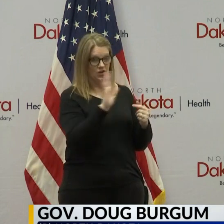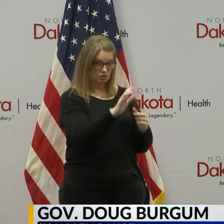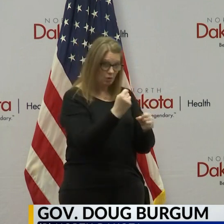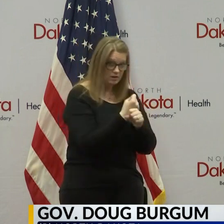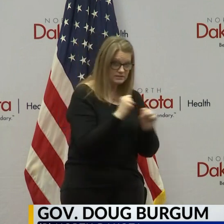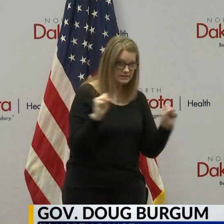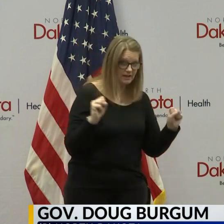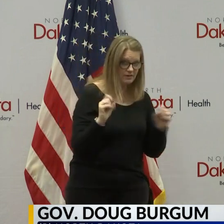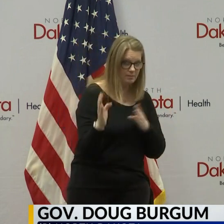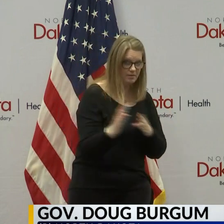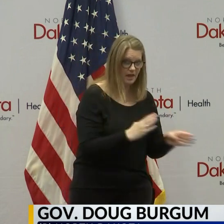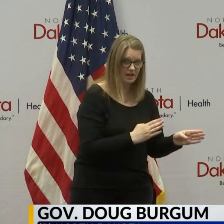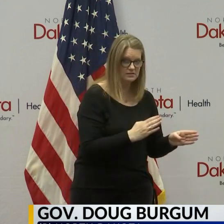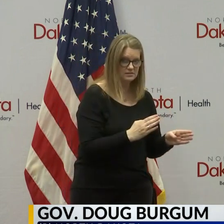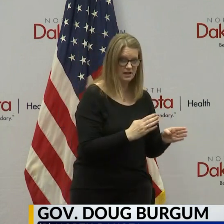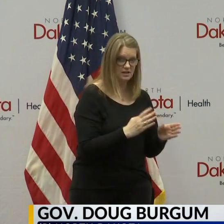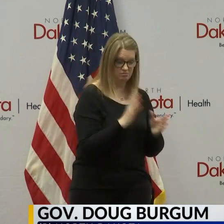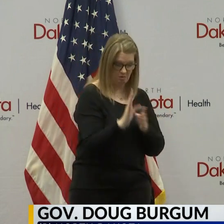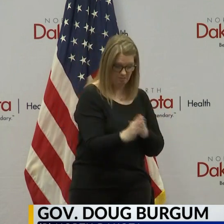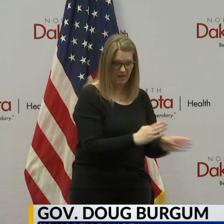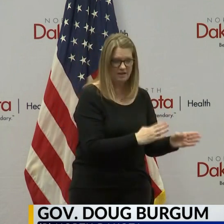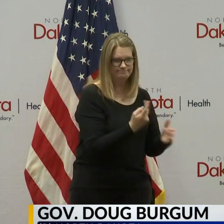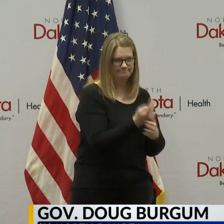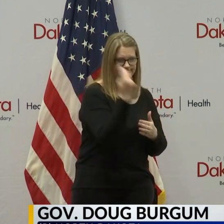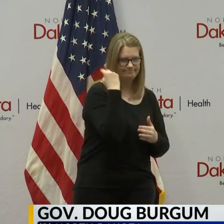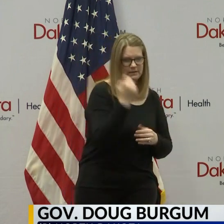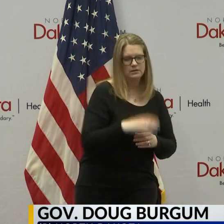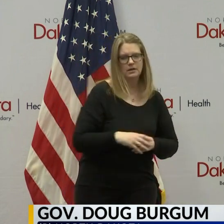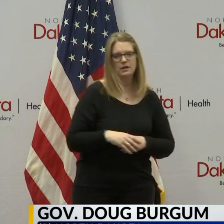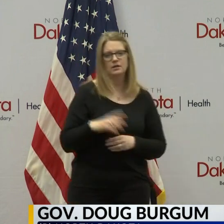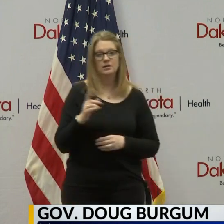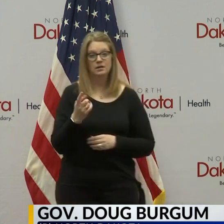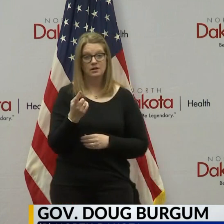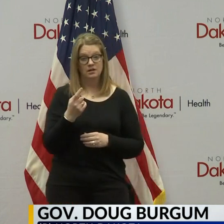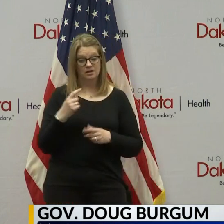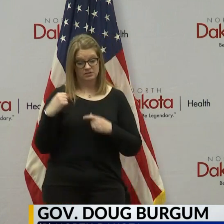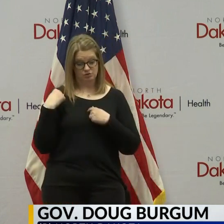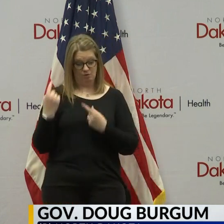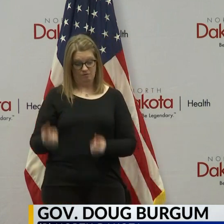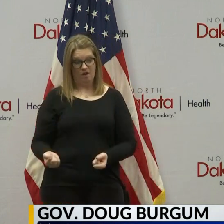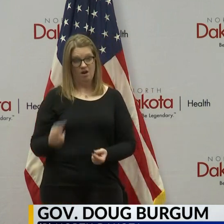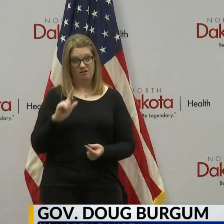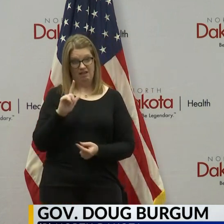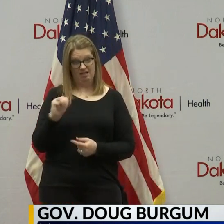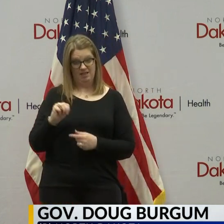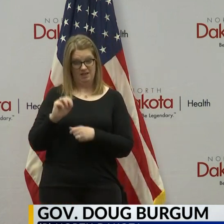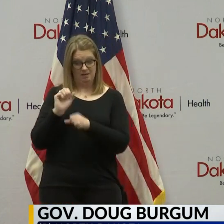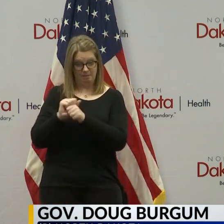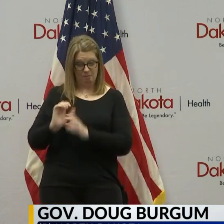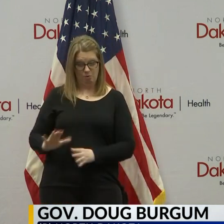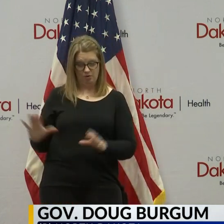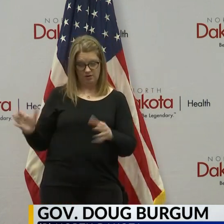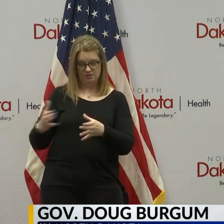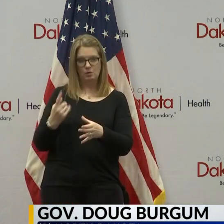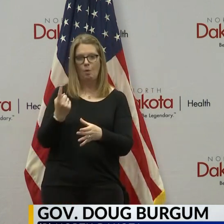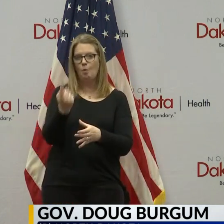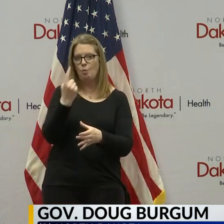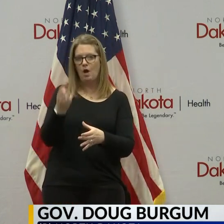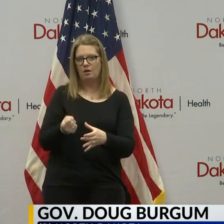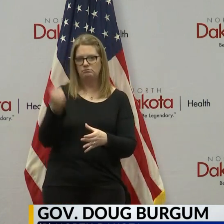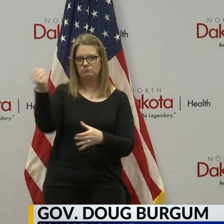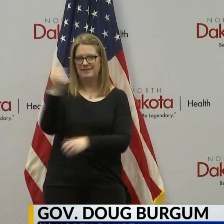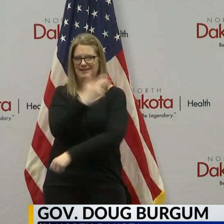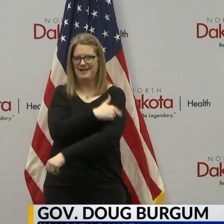safeguards in those workplaces. The good news is we've only had one hospitalization so far among Allen Wynn Power employees who've tested